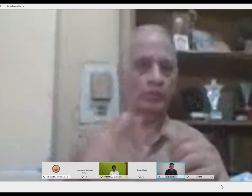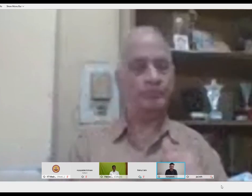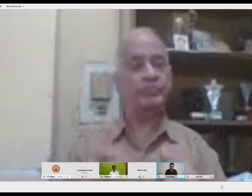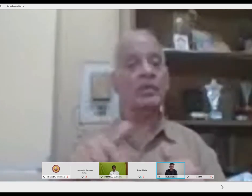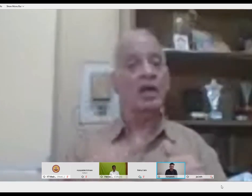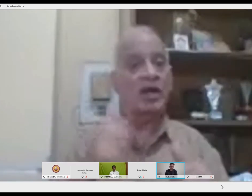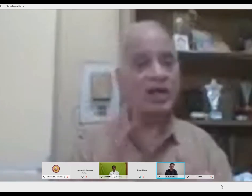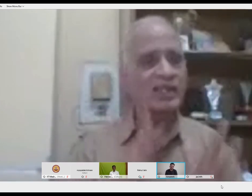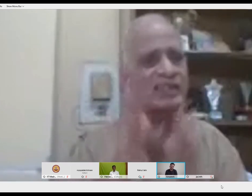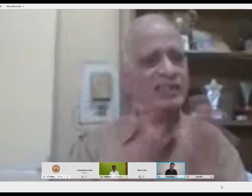schools.